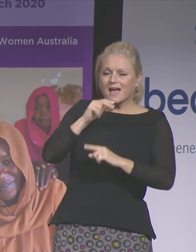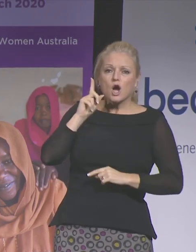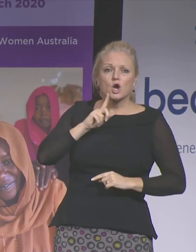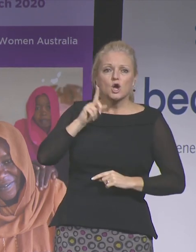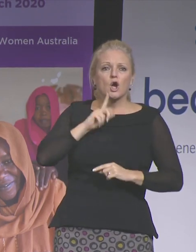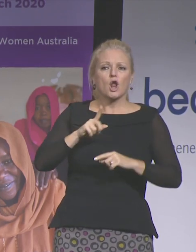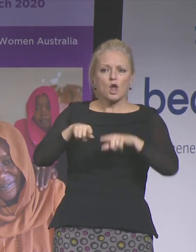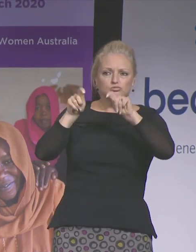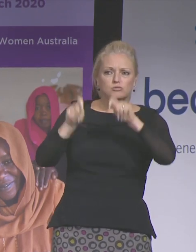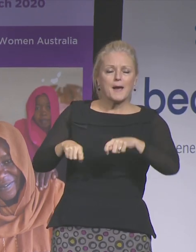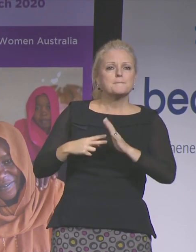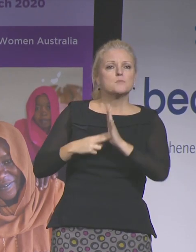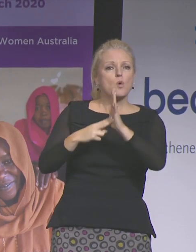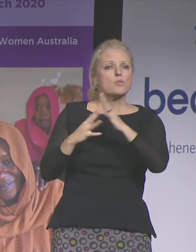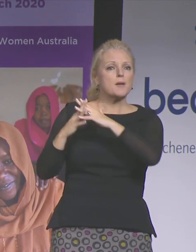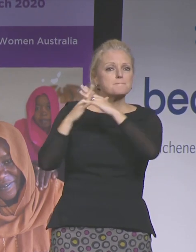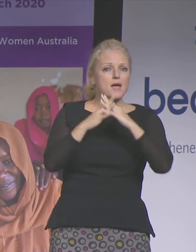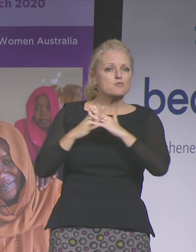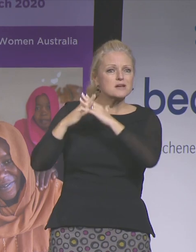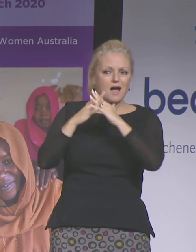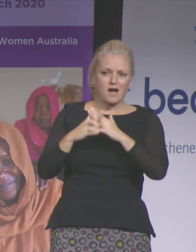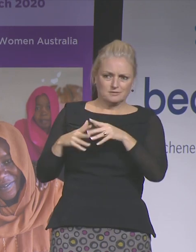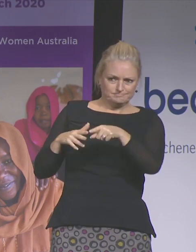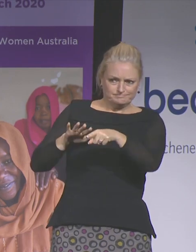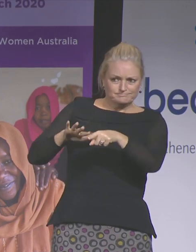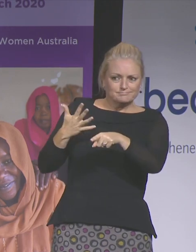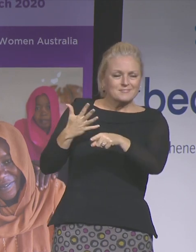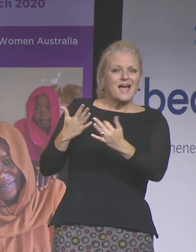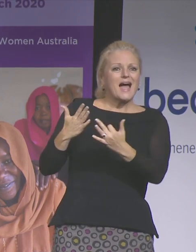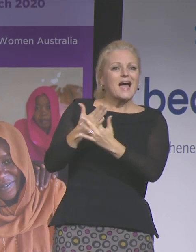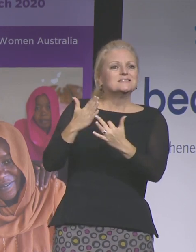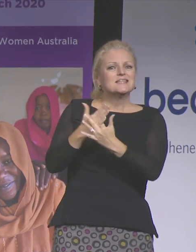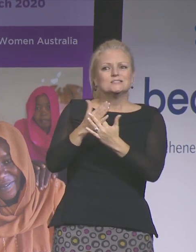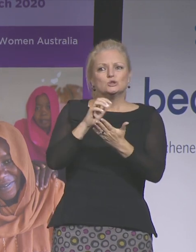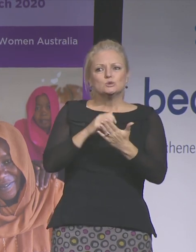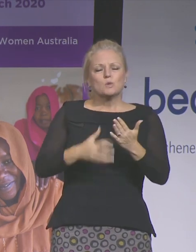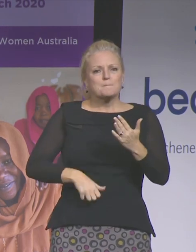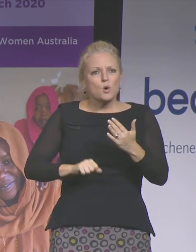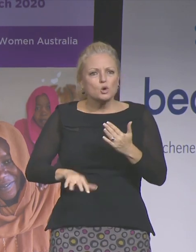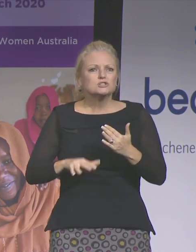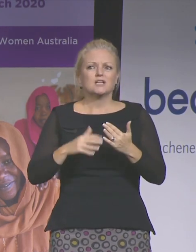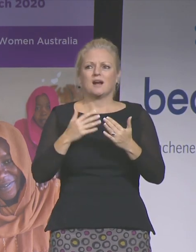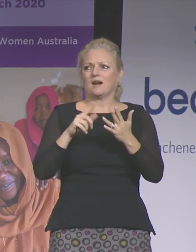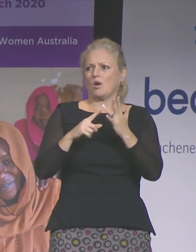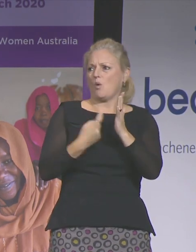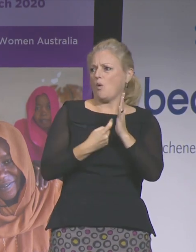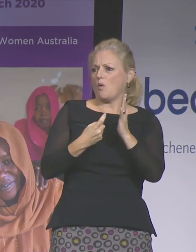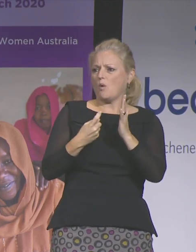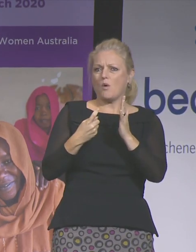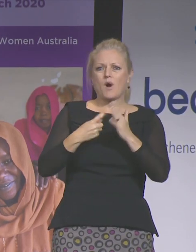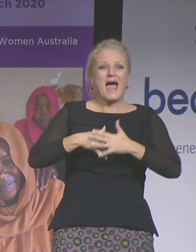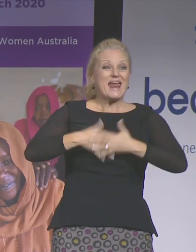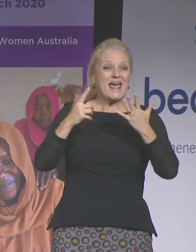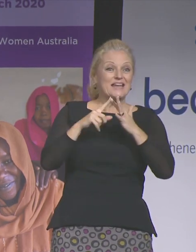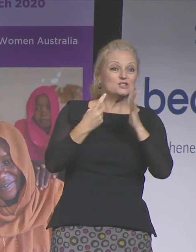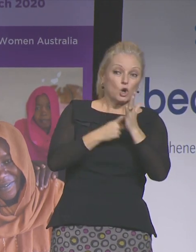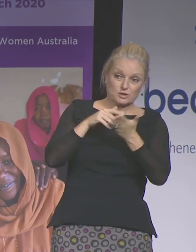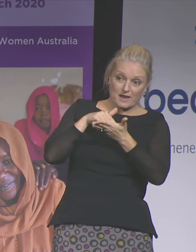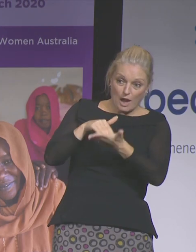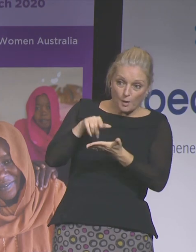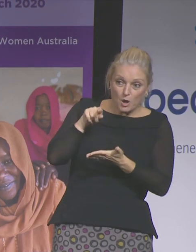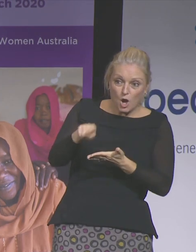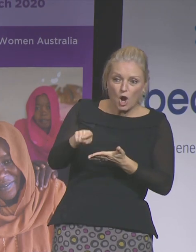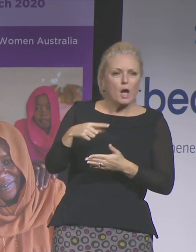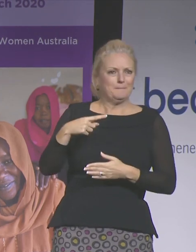who will no longer have access to abortion and any doctor who offers to assist will now risk